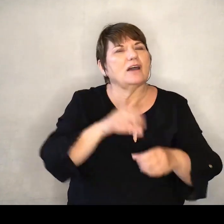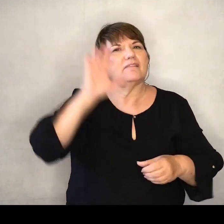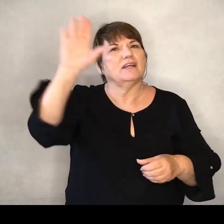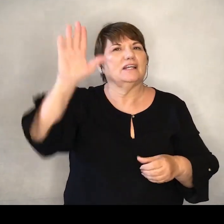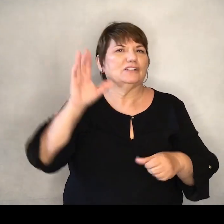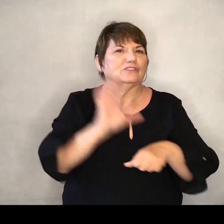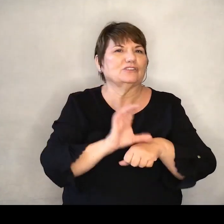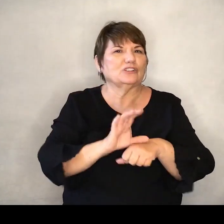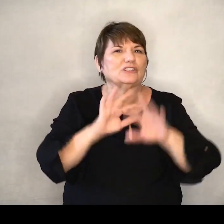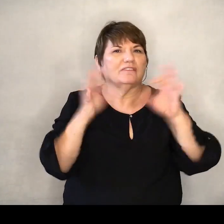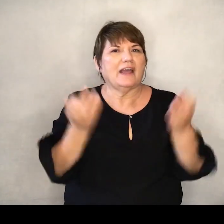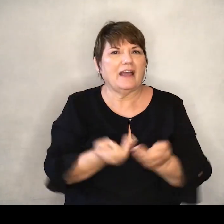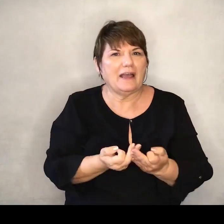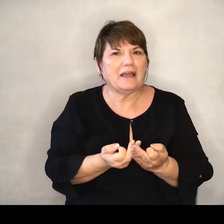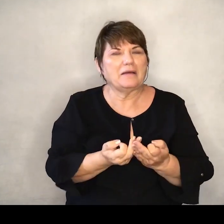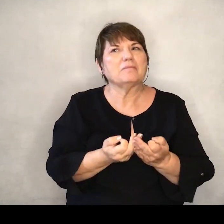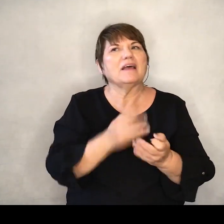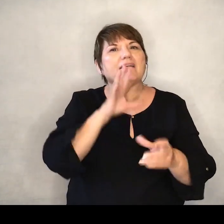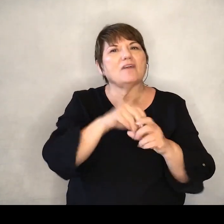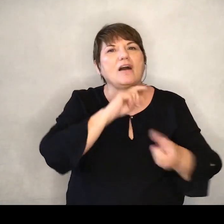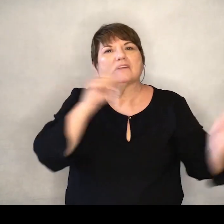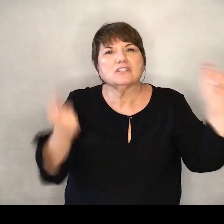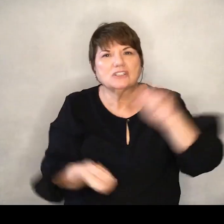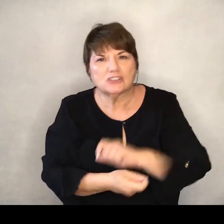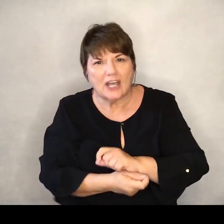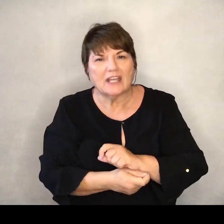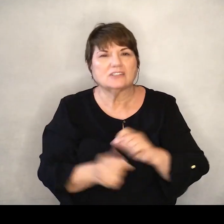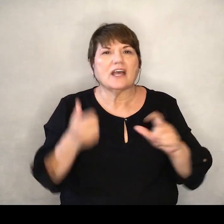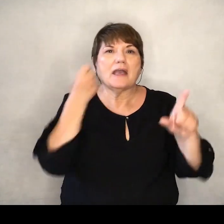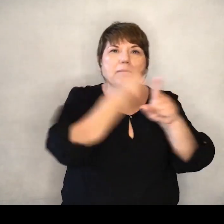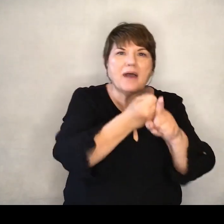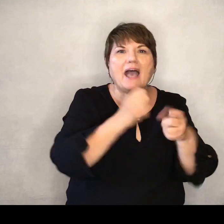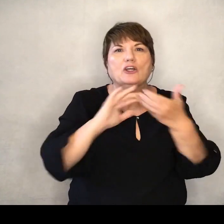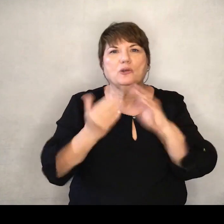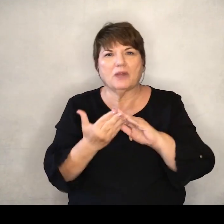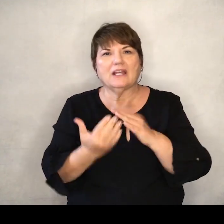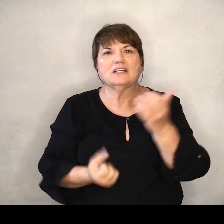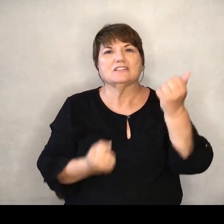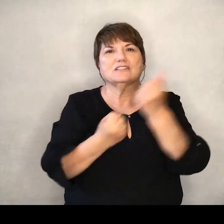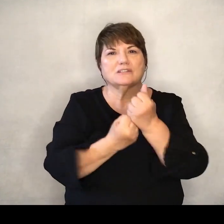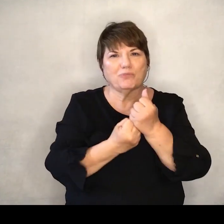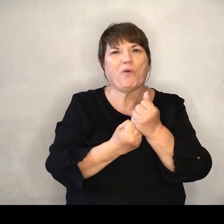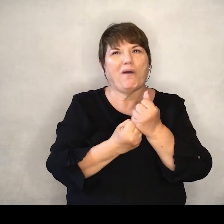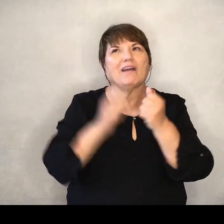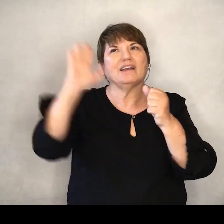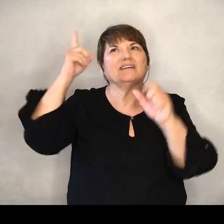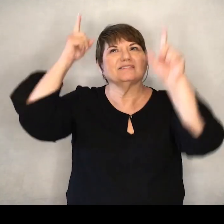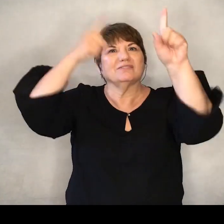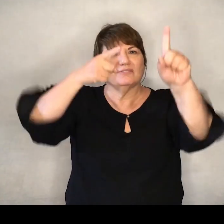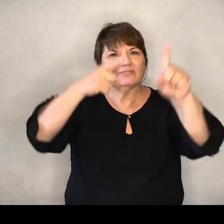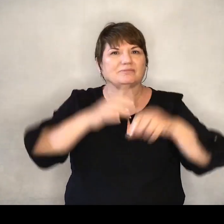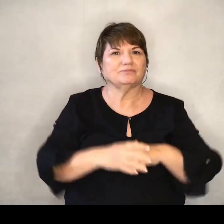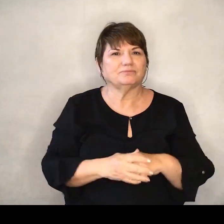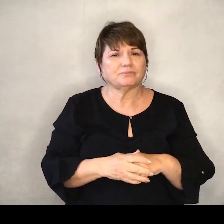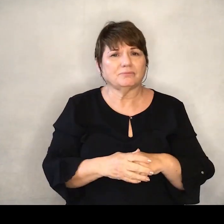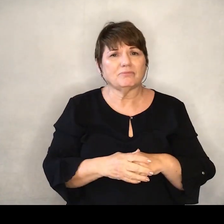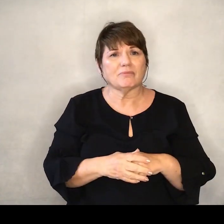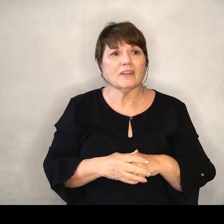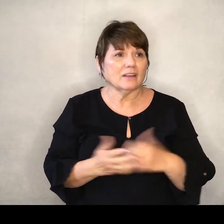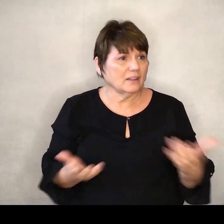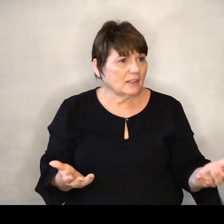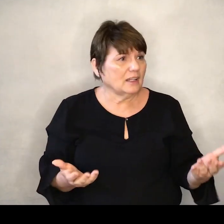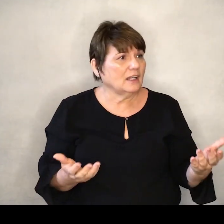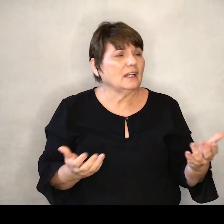and part of the change that we need to make in the community. Support the visions of Kenan in our session.